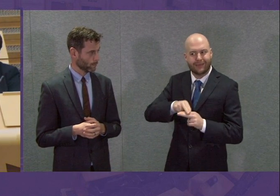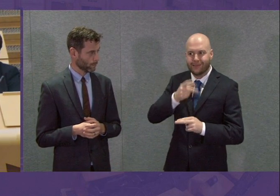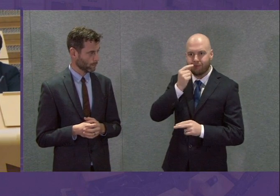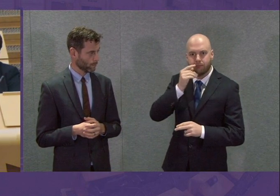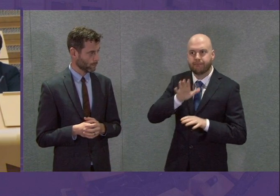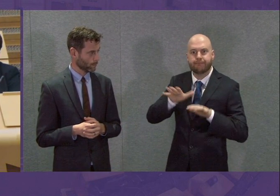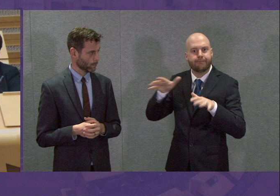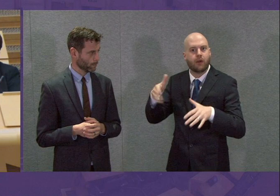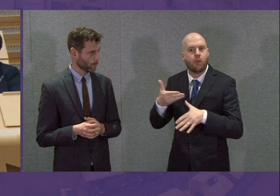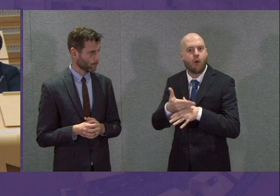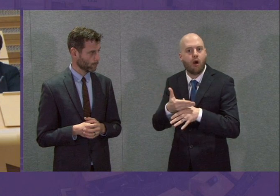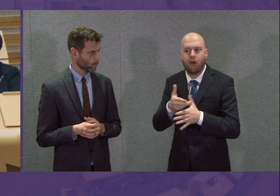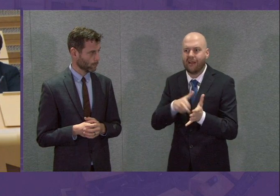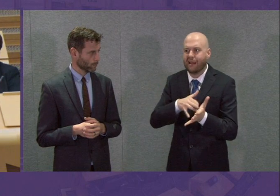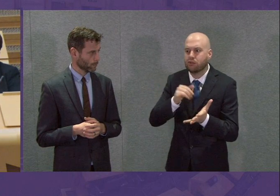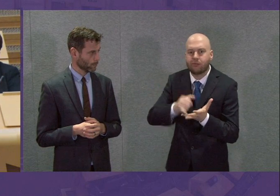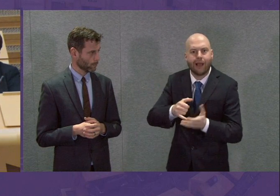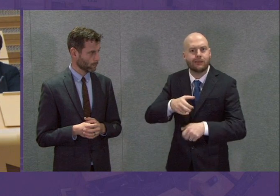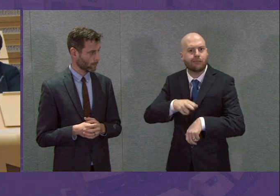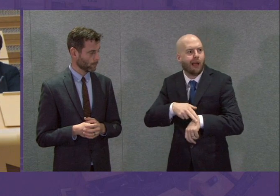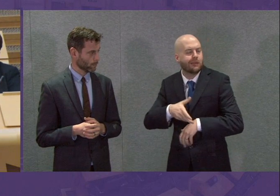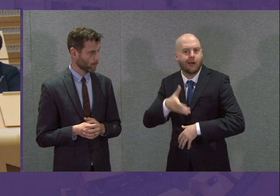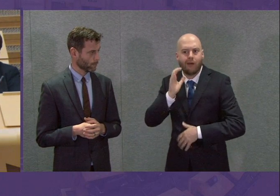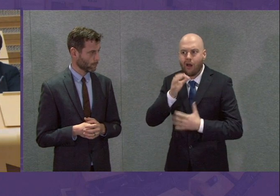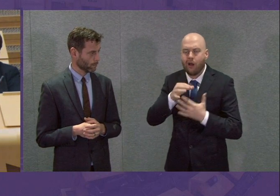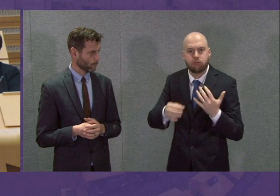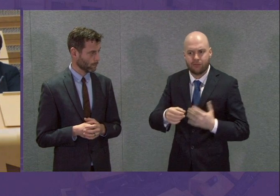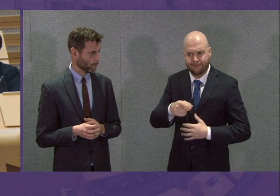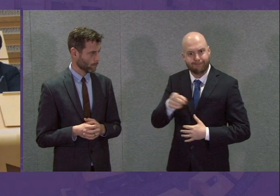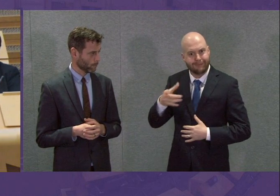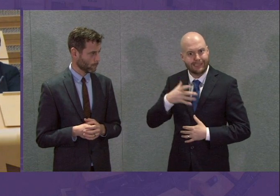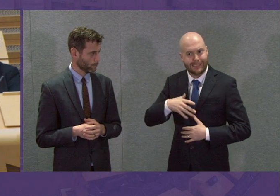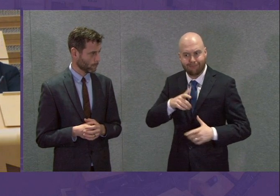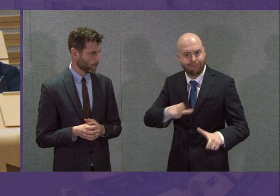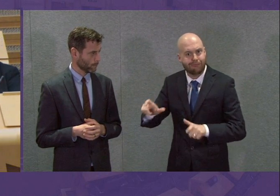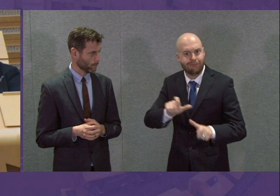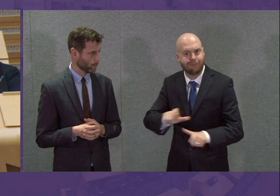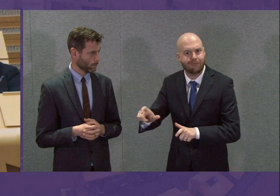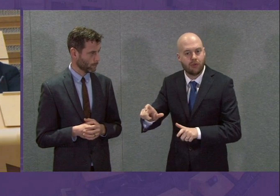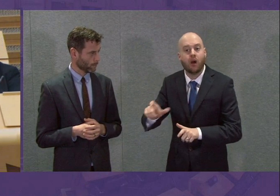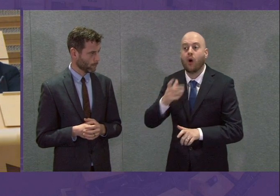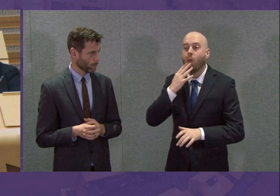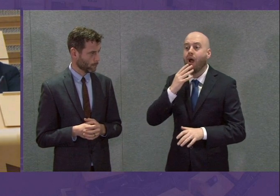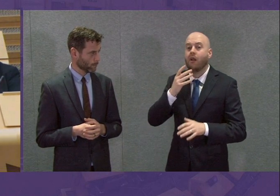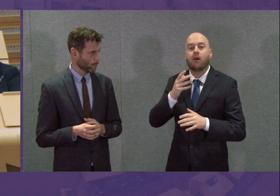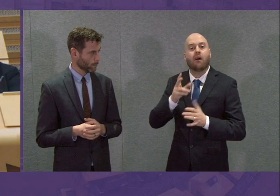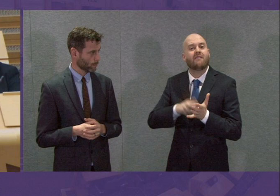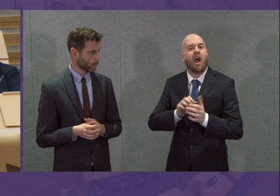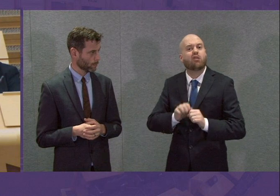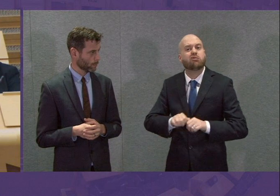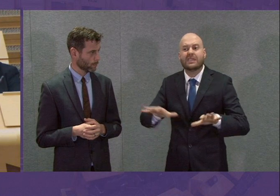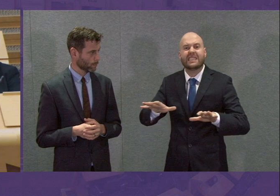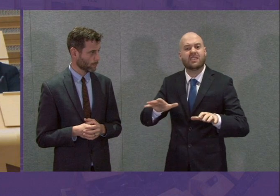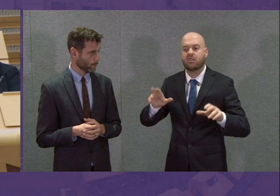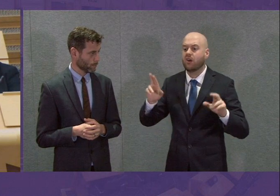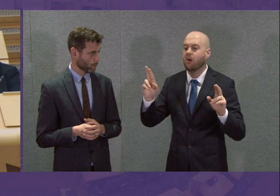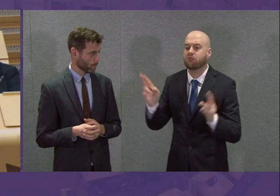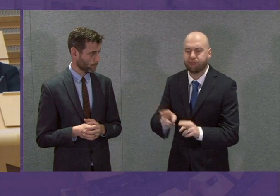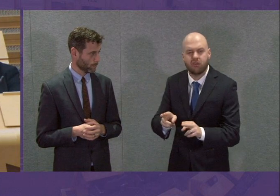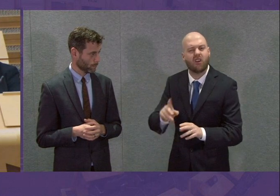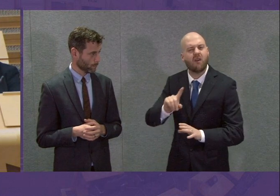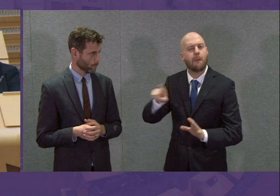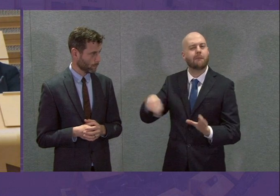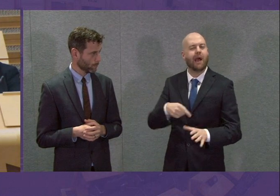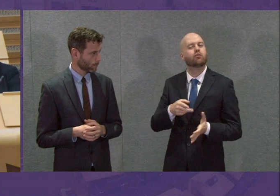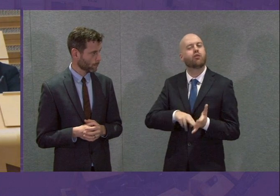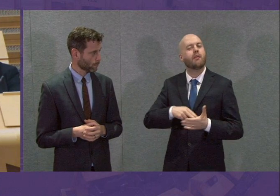once we have beaten this virus, to returning to prosperity. Now, think we all fully appreciate that closure is unavoidable, but could the First Minister tell